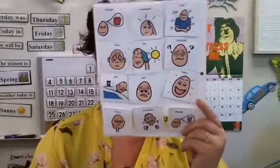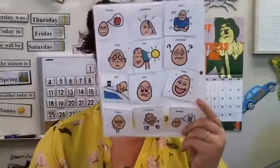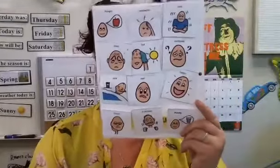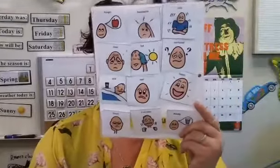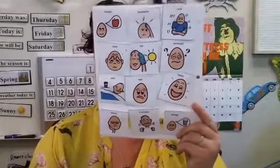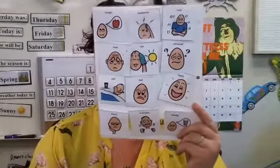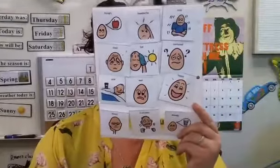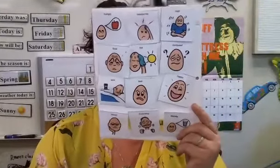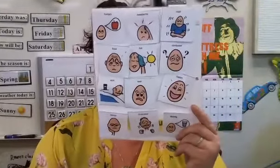time.